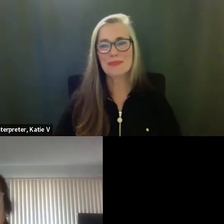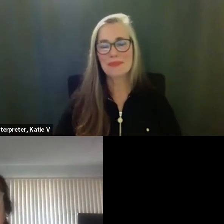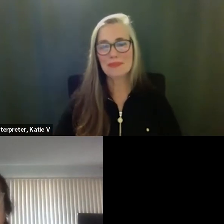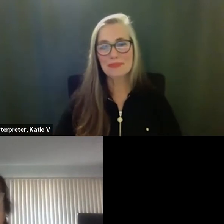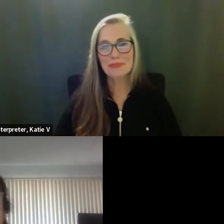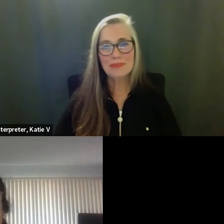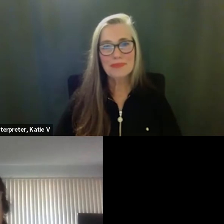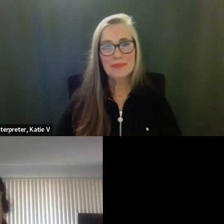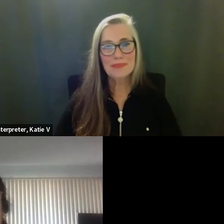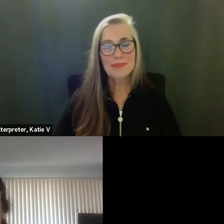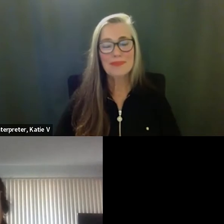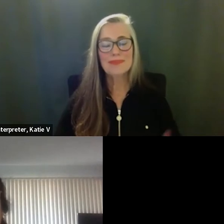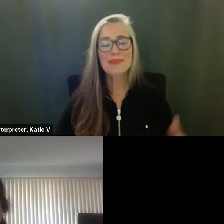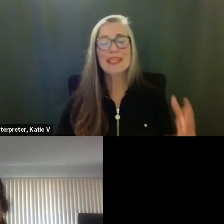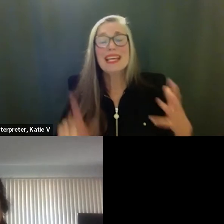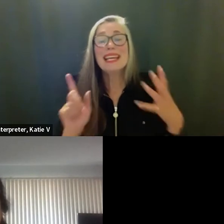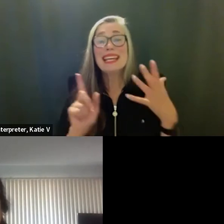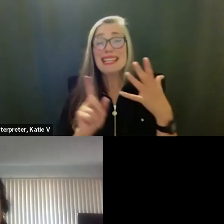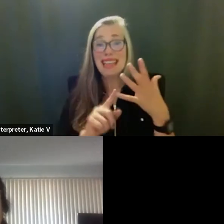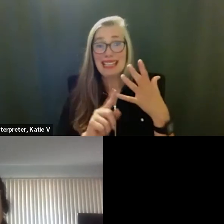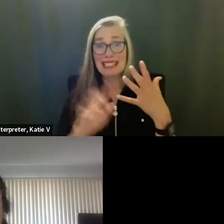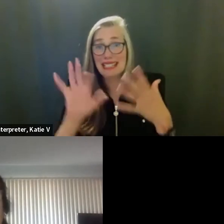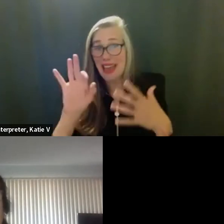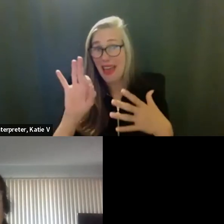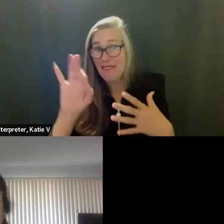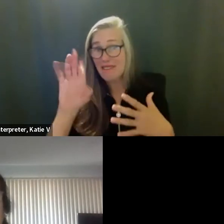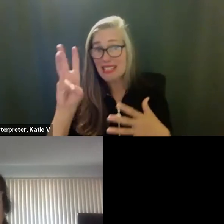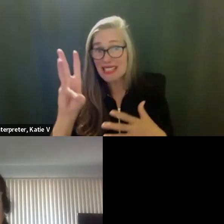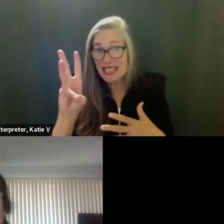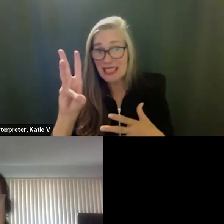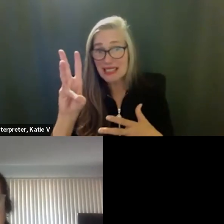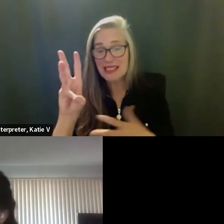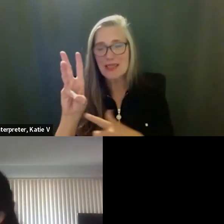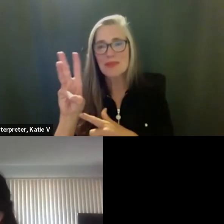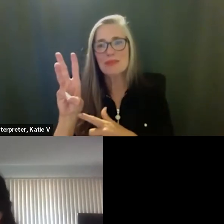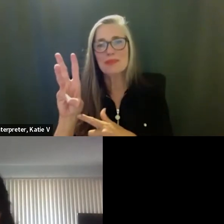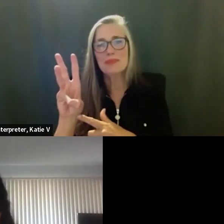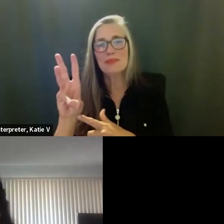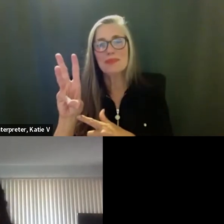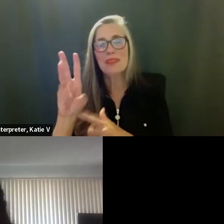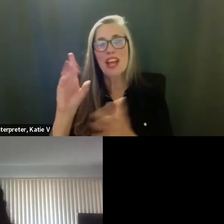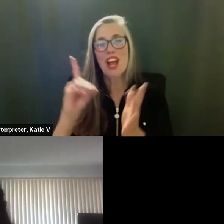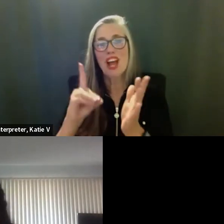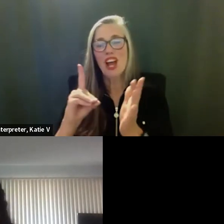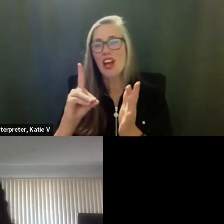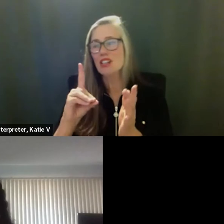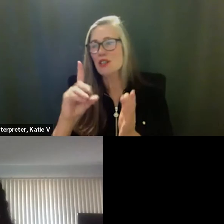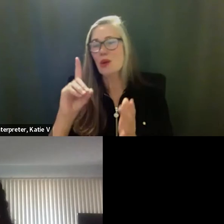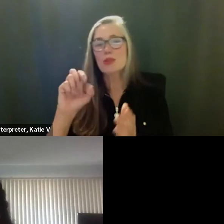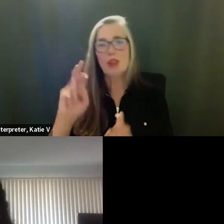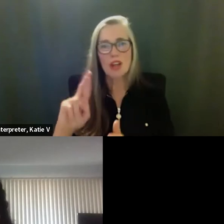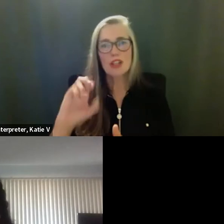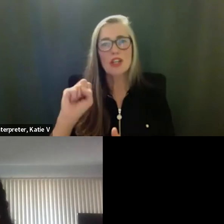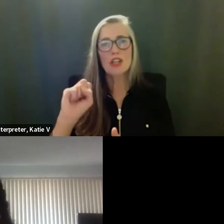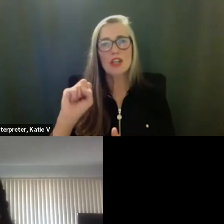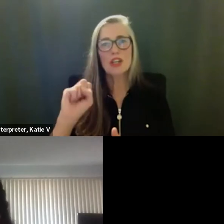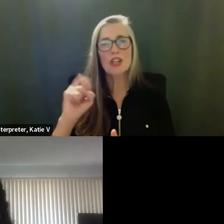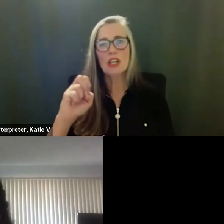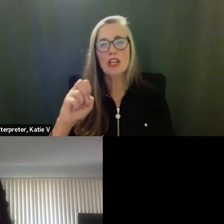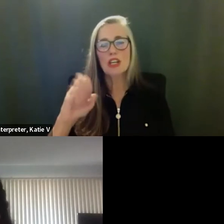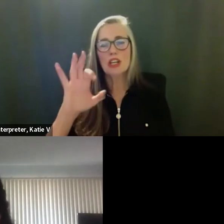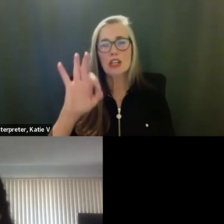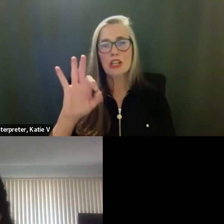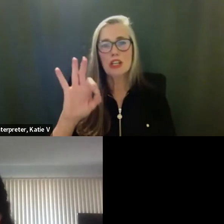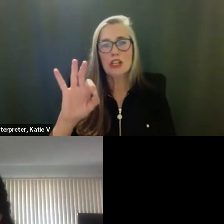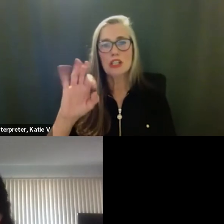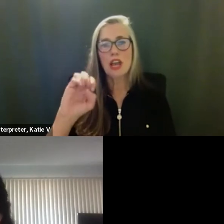Um, next is F6. Secondary. Okay. Ms. Sheffield's coming up. Dr. Sheffield's coming up. No public comments on this item.